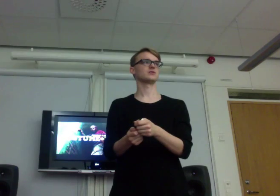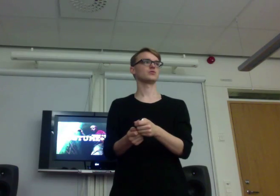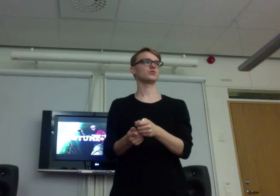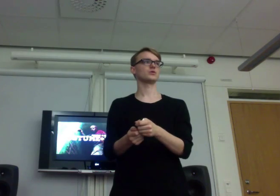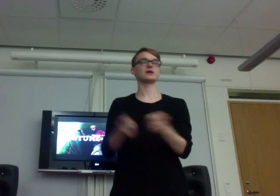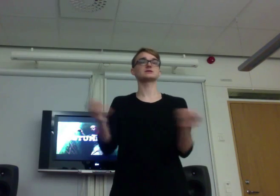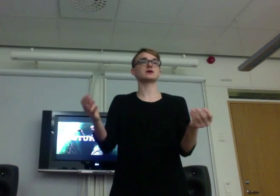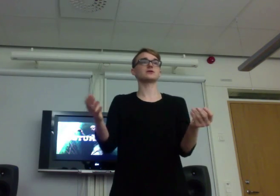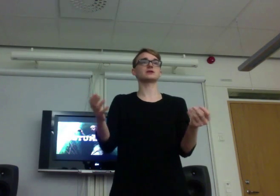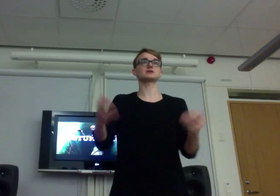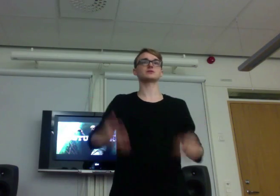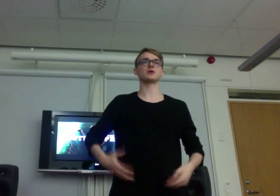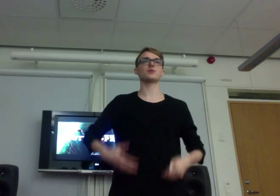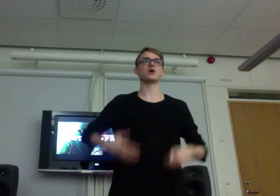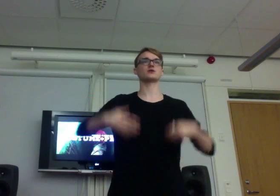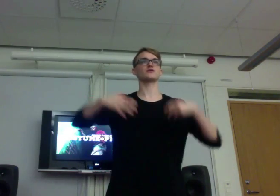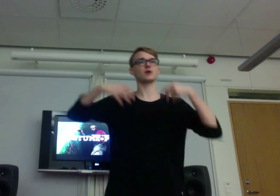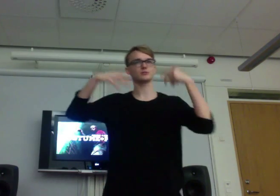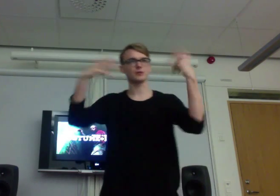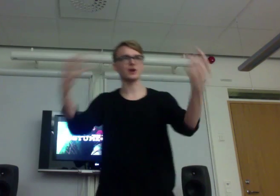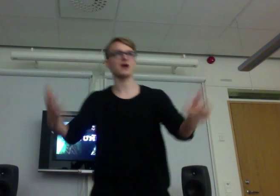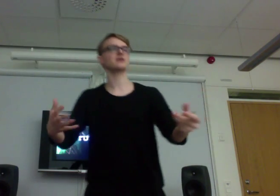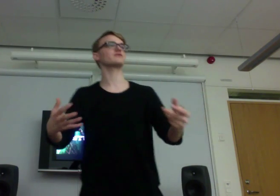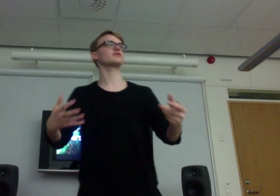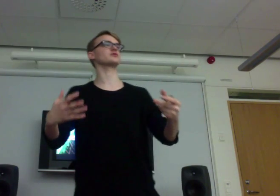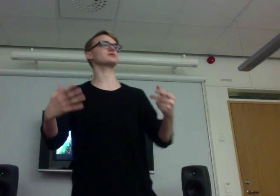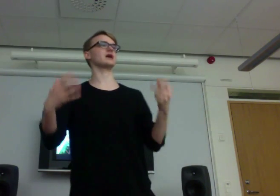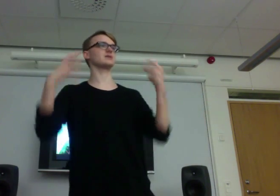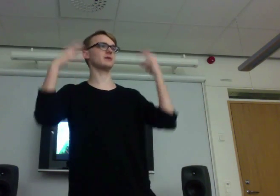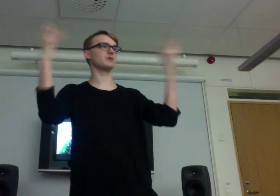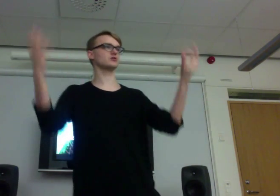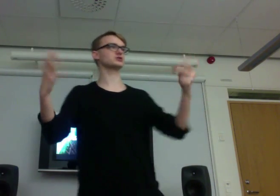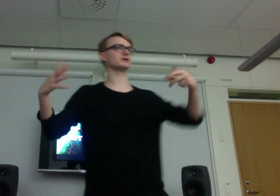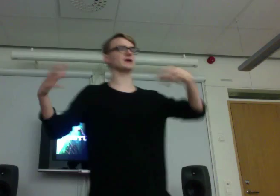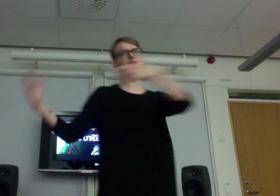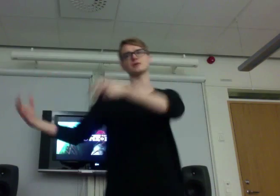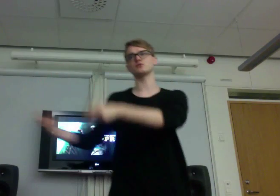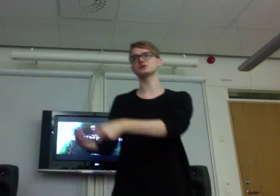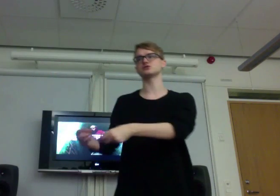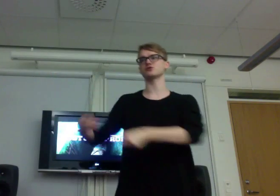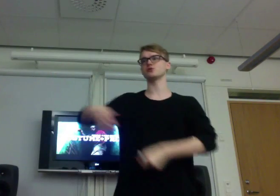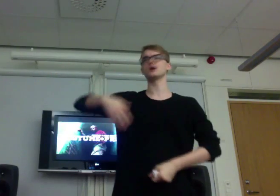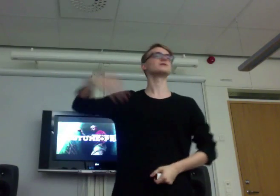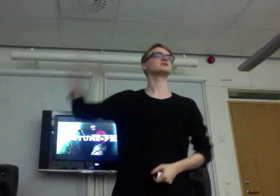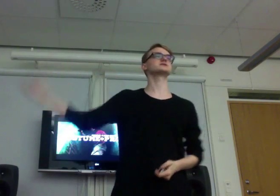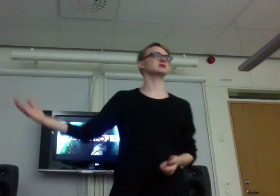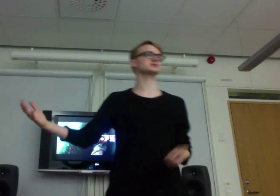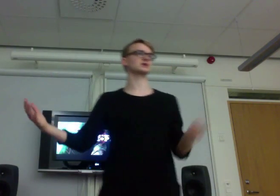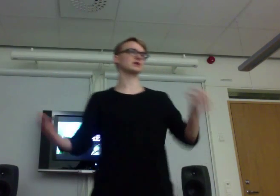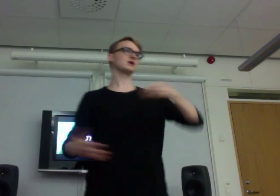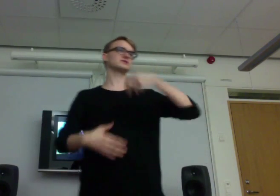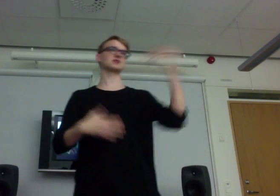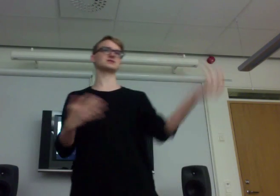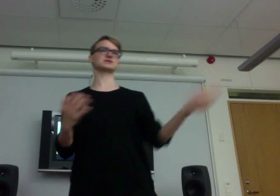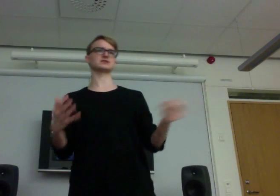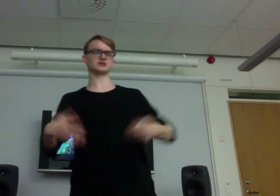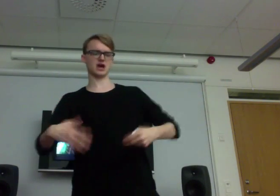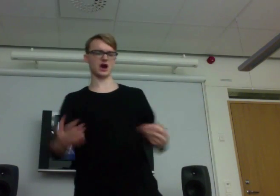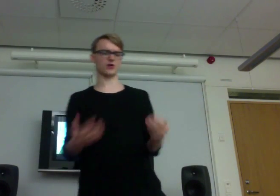And that's a part of, like, preparing for your game emotionally and maybe with your group, discussing that, yeah, our